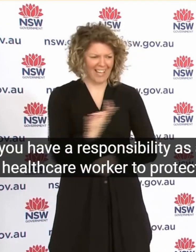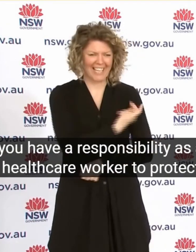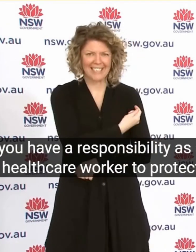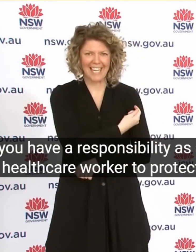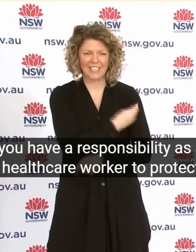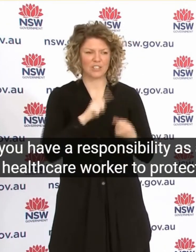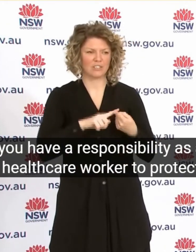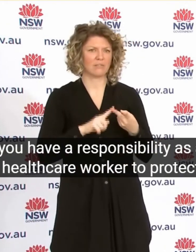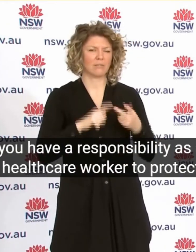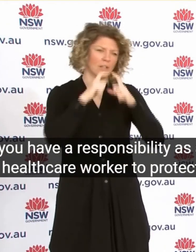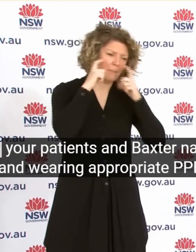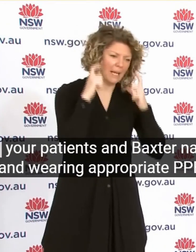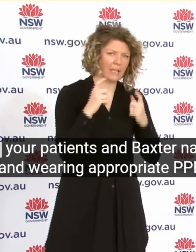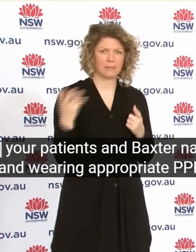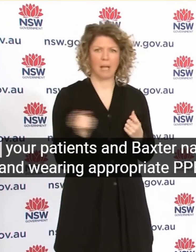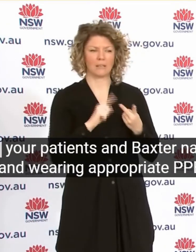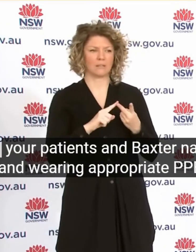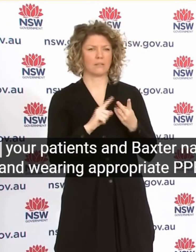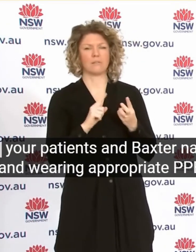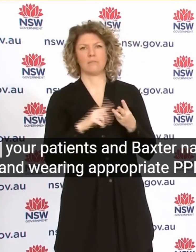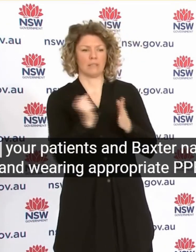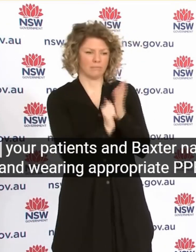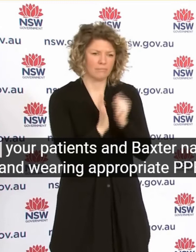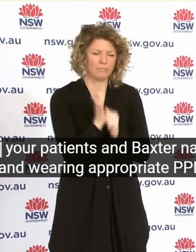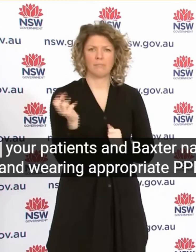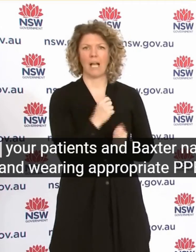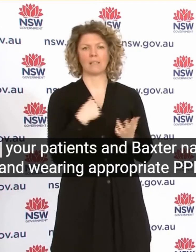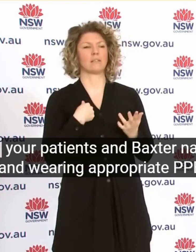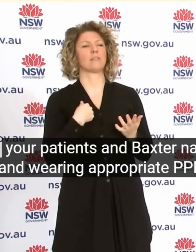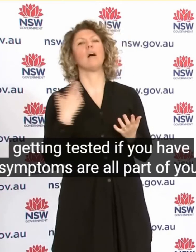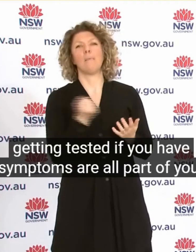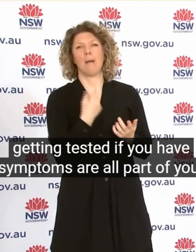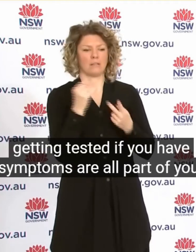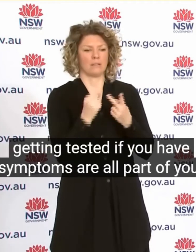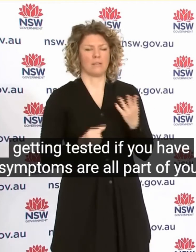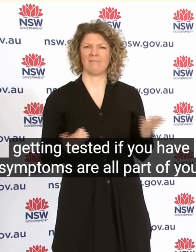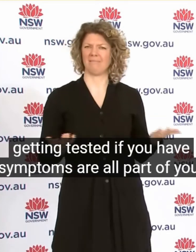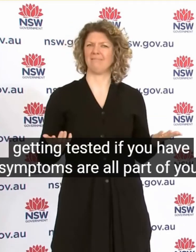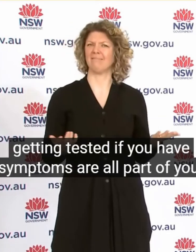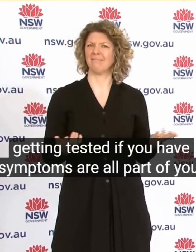PPE And Getting Tested If You Have Symptoms Are All Part Of Your Inherent Responsibilities